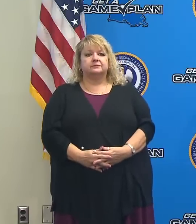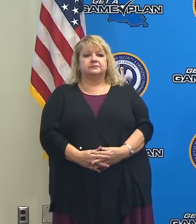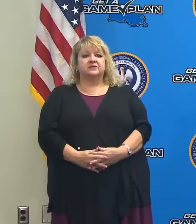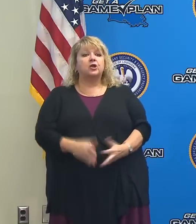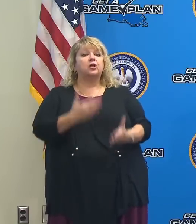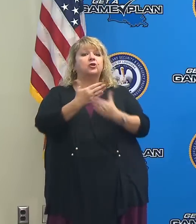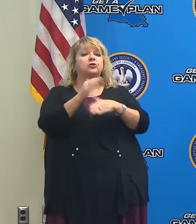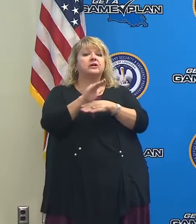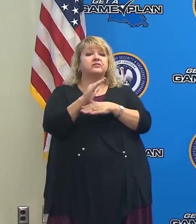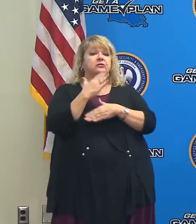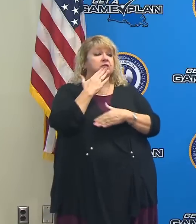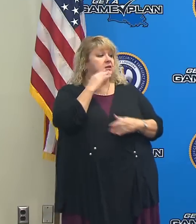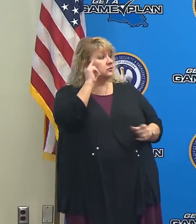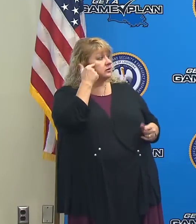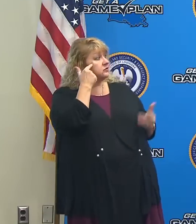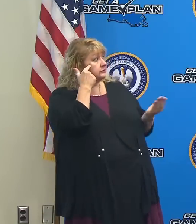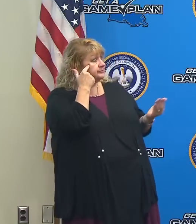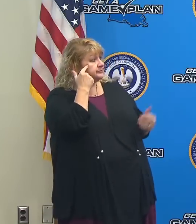Good afternoon. Thank you, Governor.